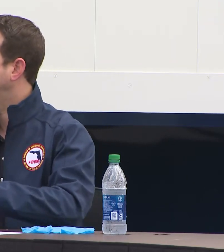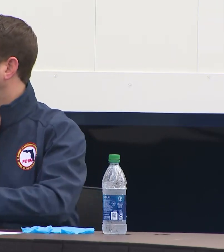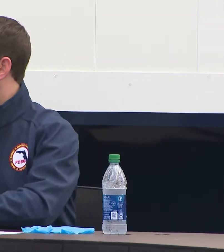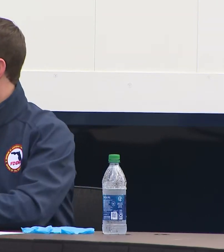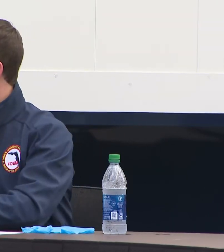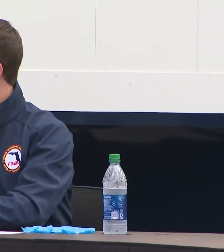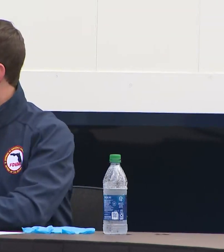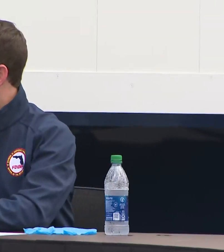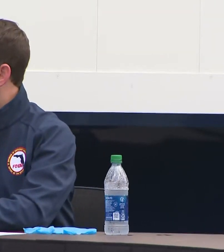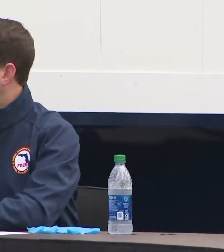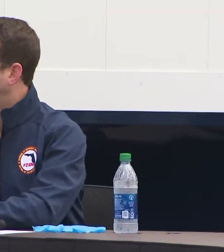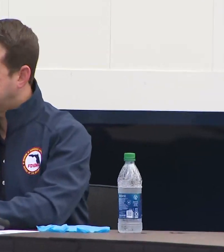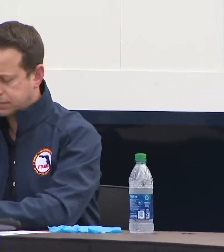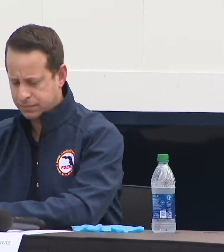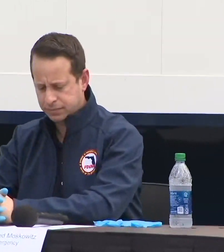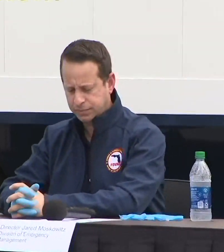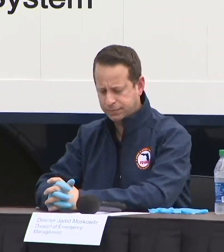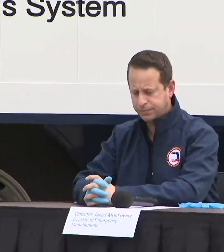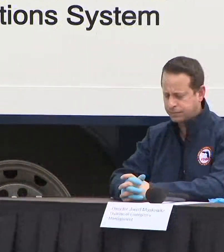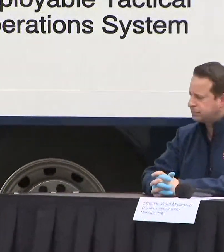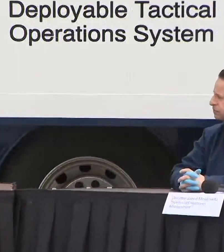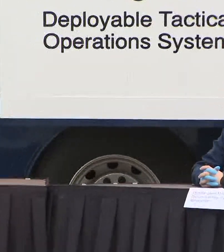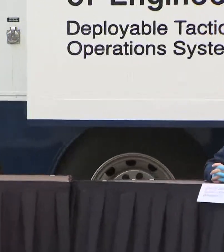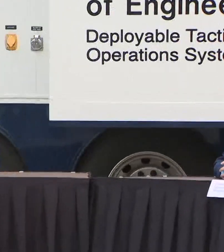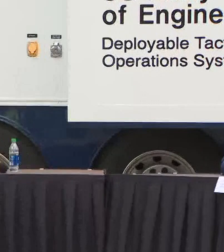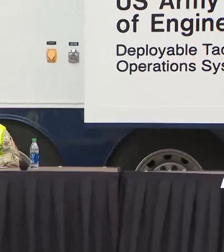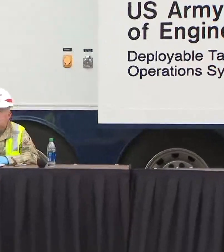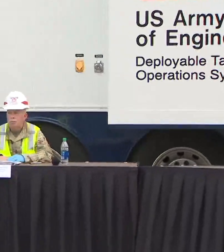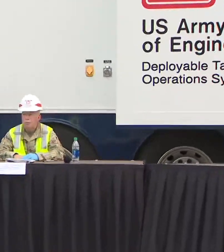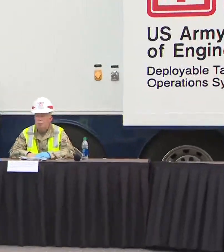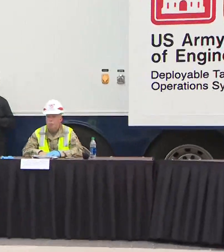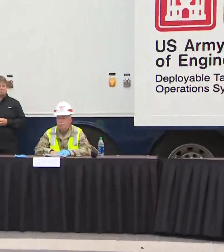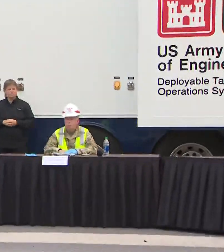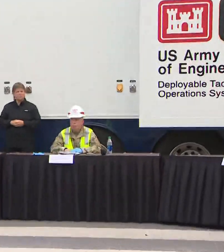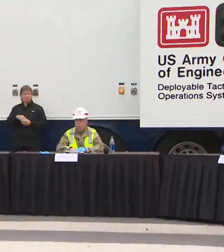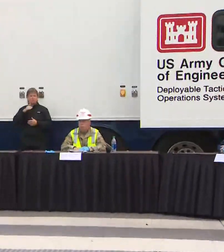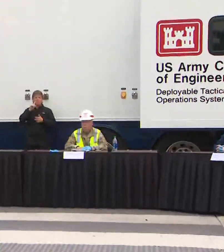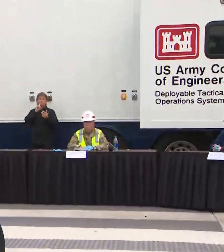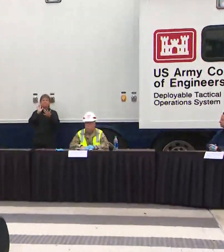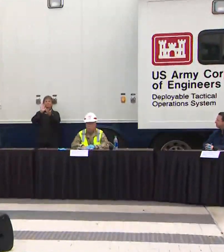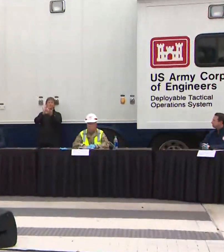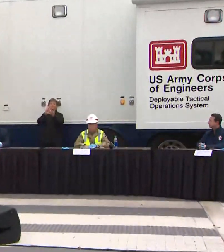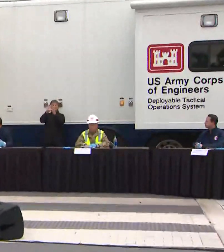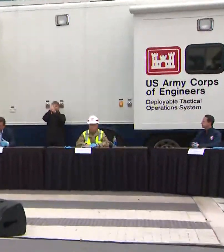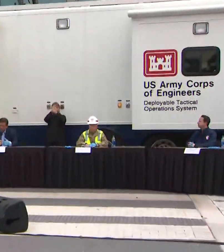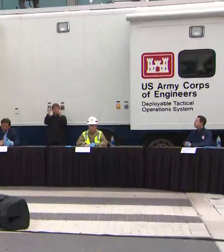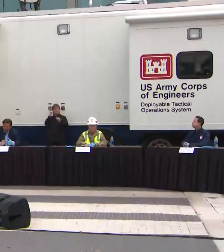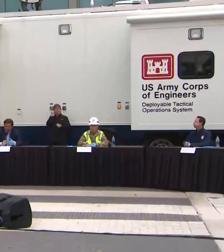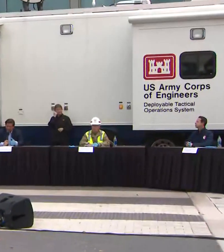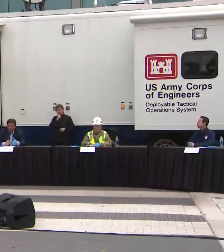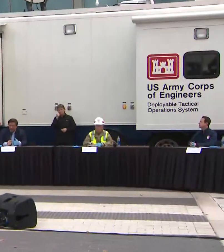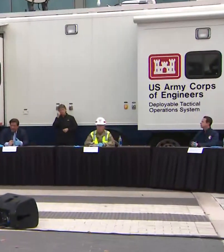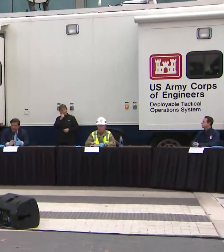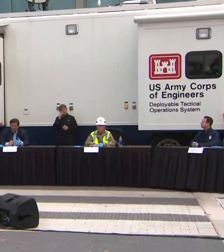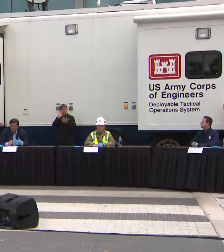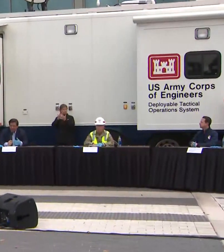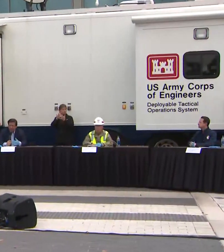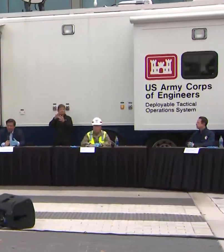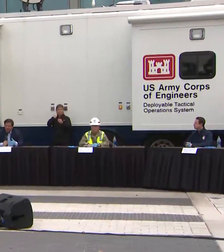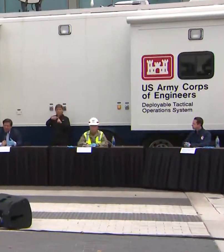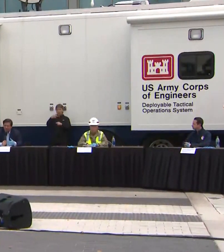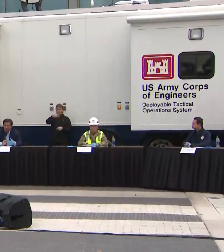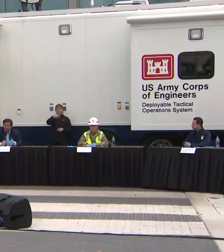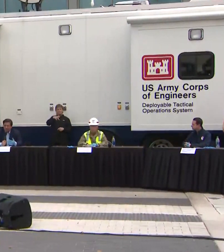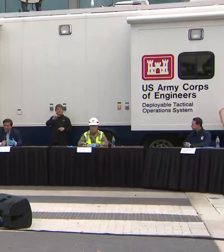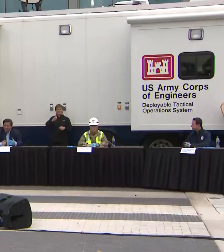I'm in contact every day with the White House about the PPE. You know, I think the president correctly said,